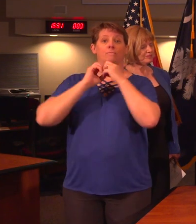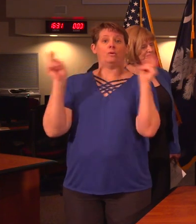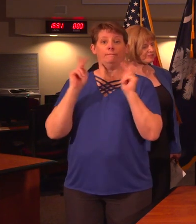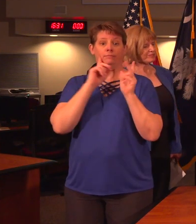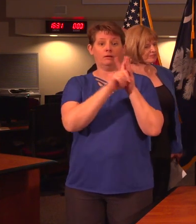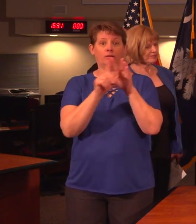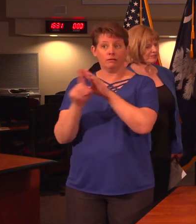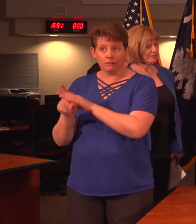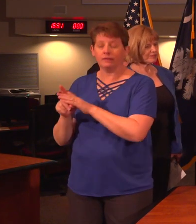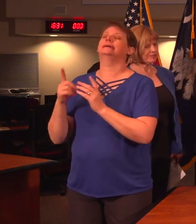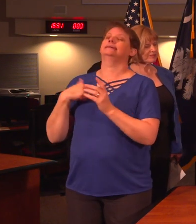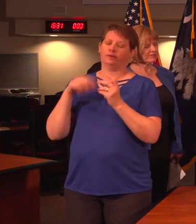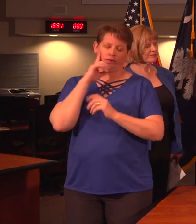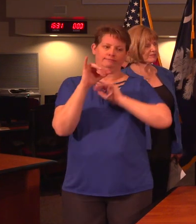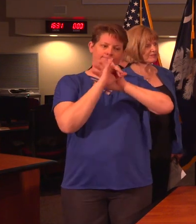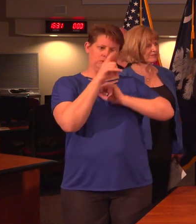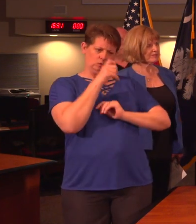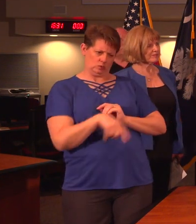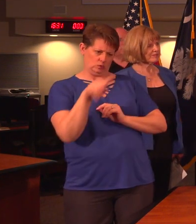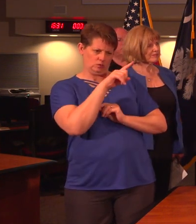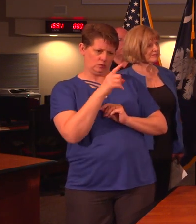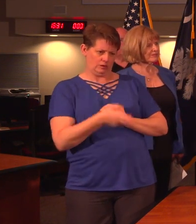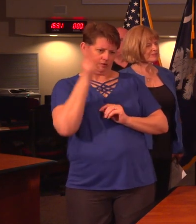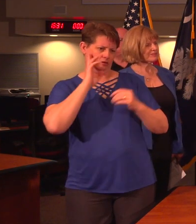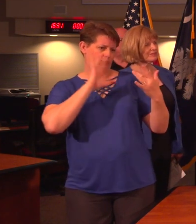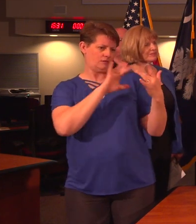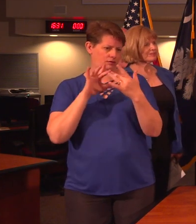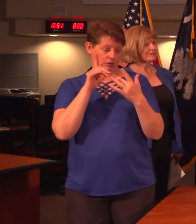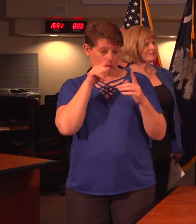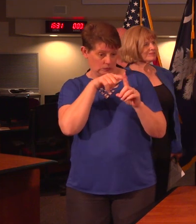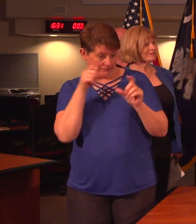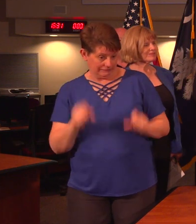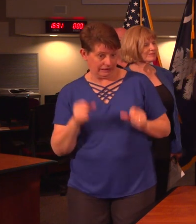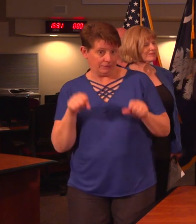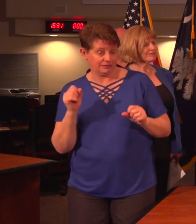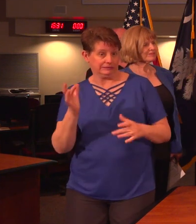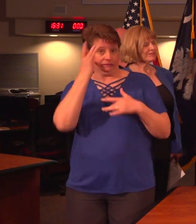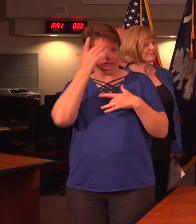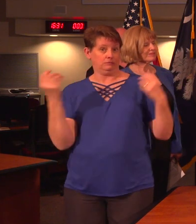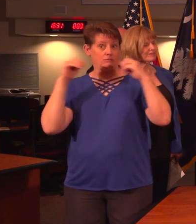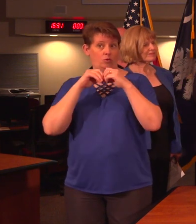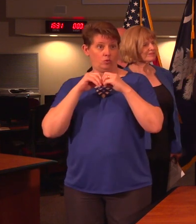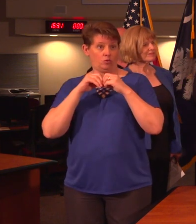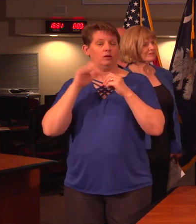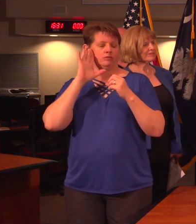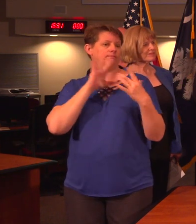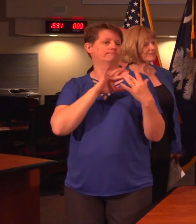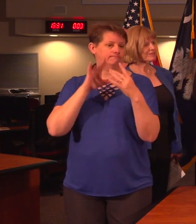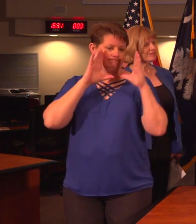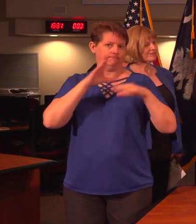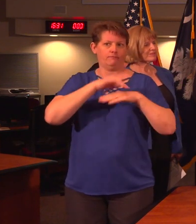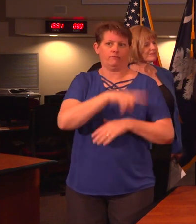identifying close contacts who are at high risk of illness from exposure and who may be more likely to experience more serious